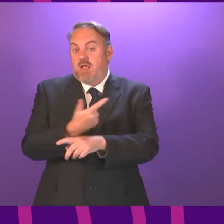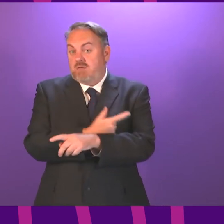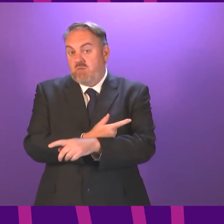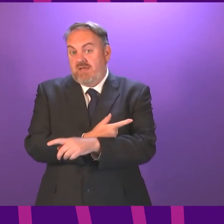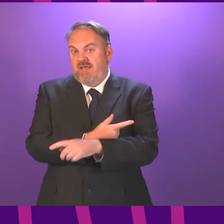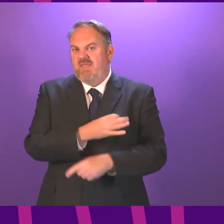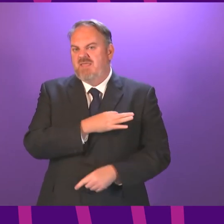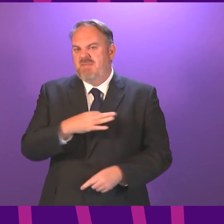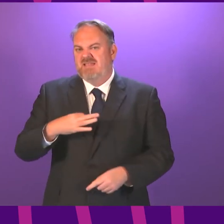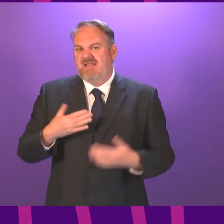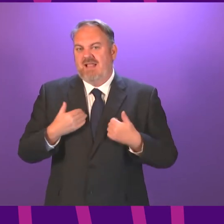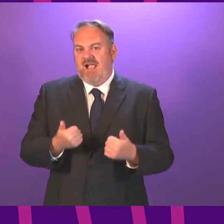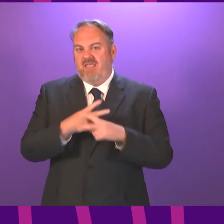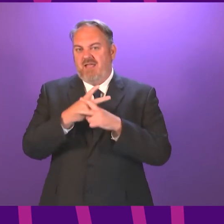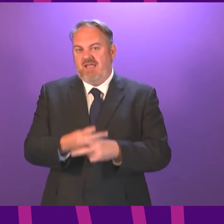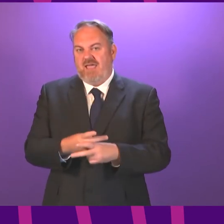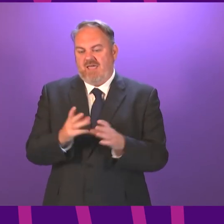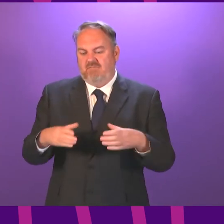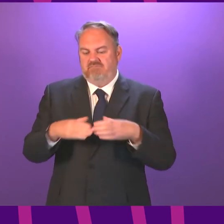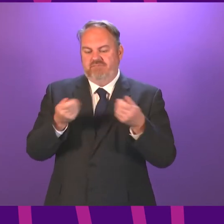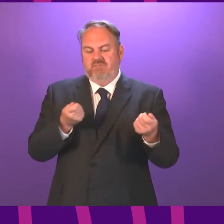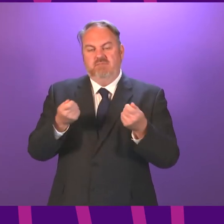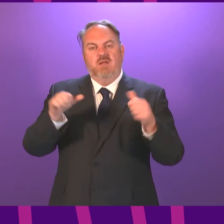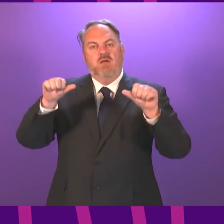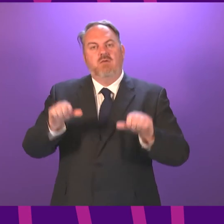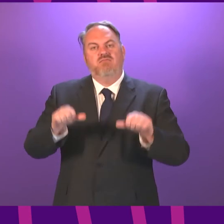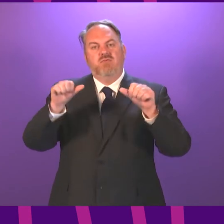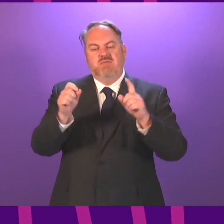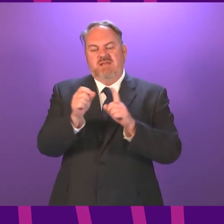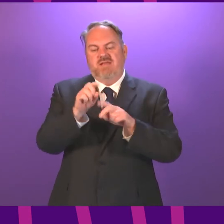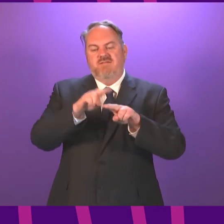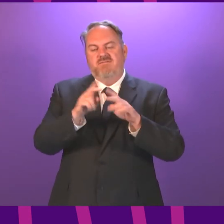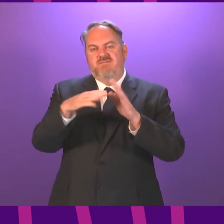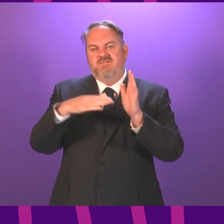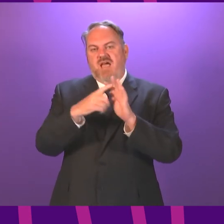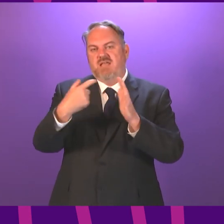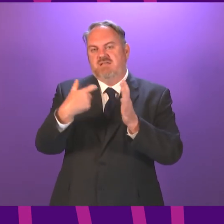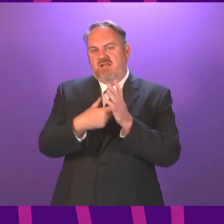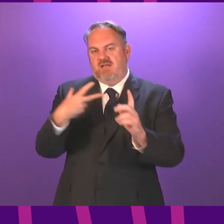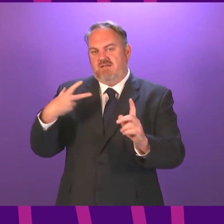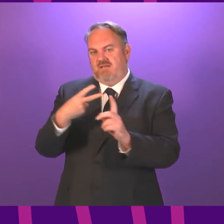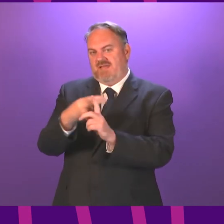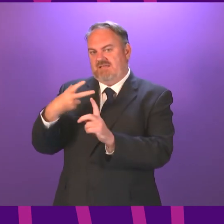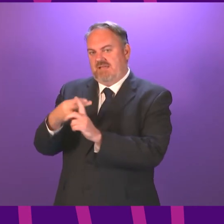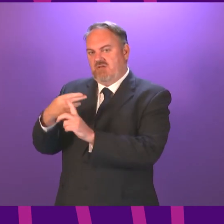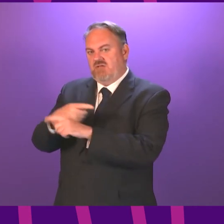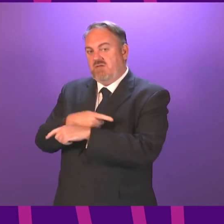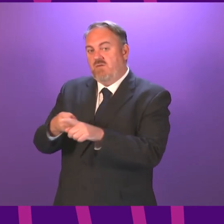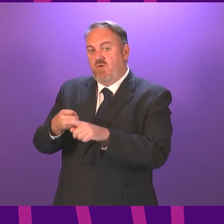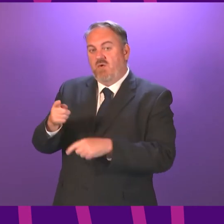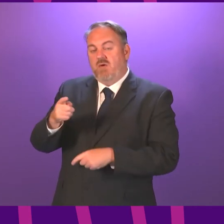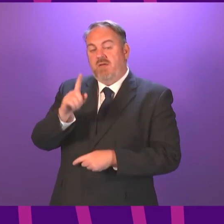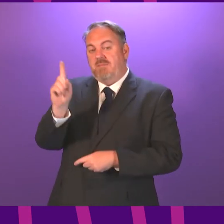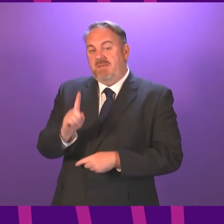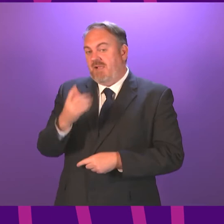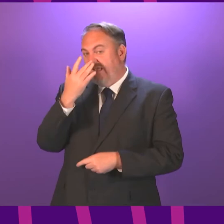Healthcare Products Regulatory Agency approved the Pfizer-BioNTech vaccine for use amongst 12 to 15